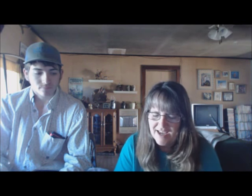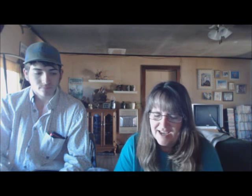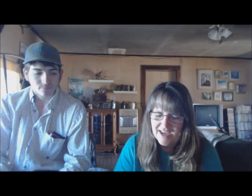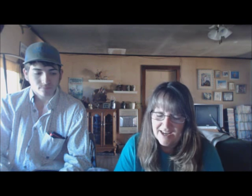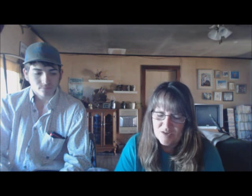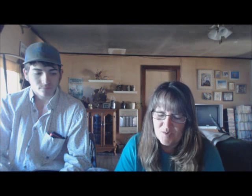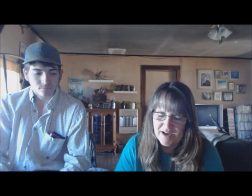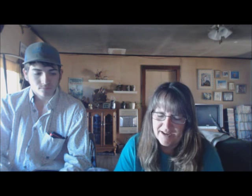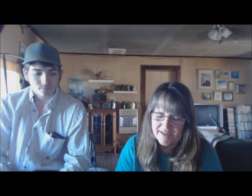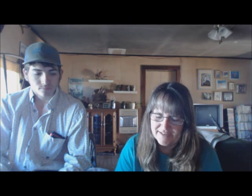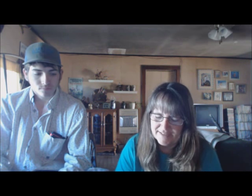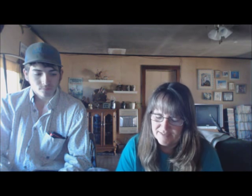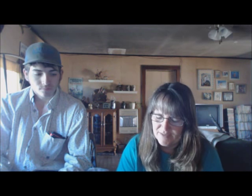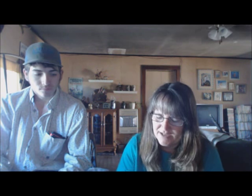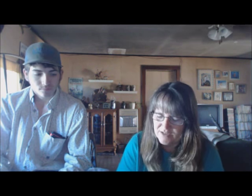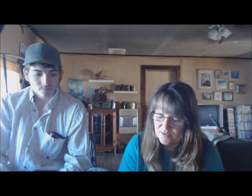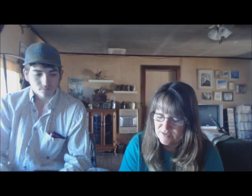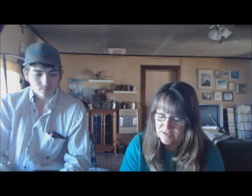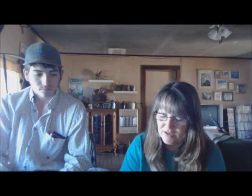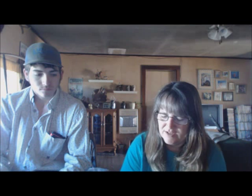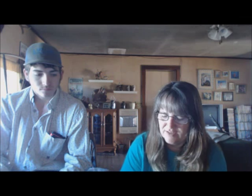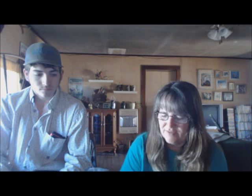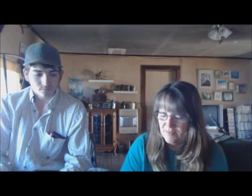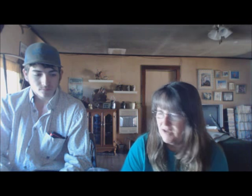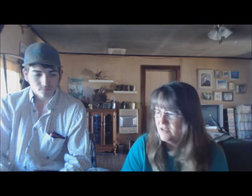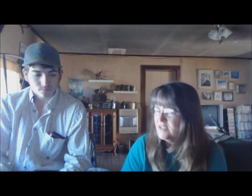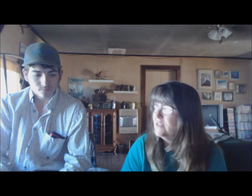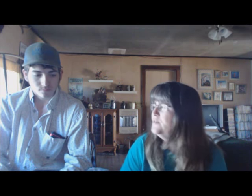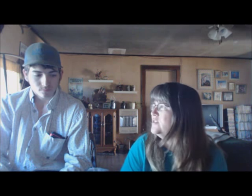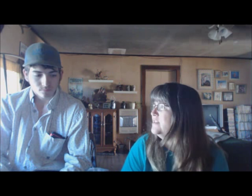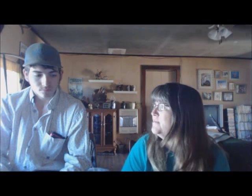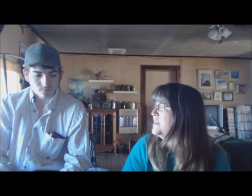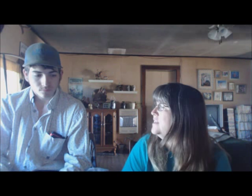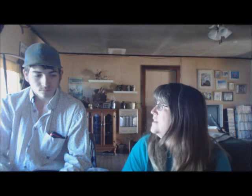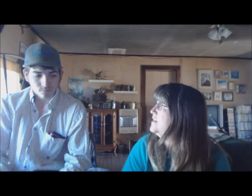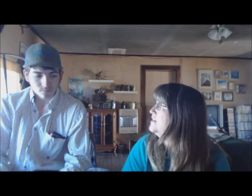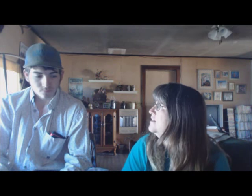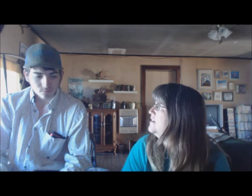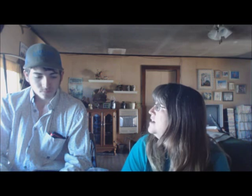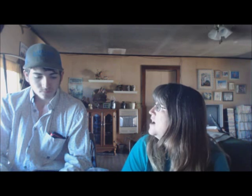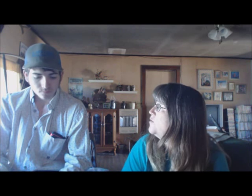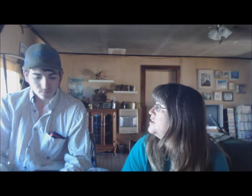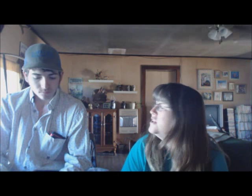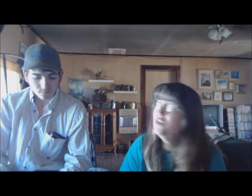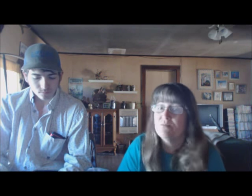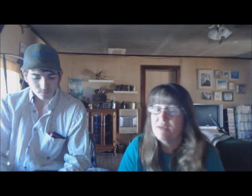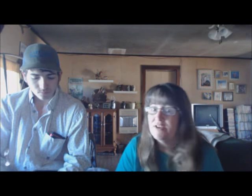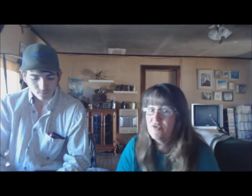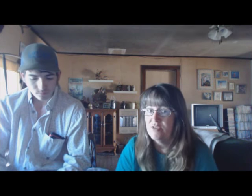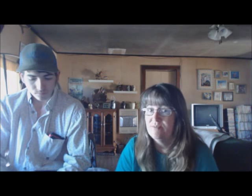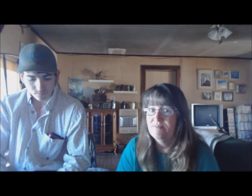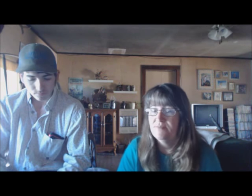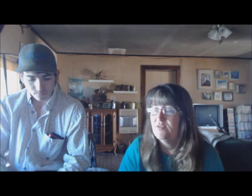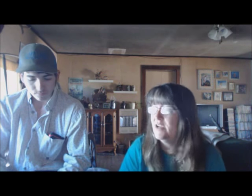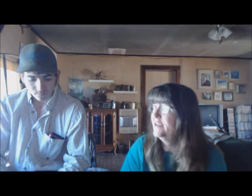So, anyway, what else went on in the farmhouse? I did the museum thing. I worked on your bedroom, right?